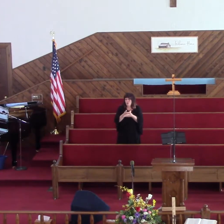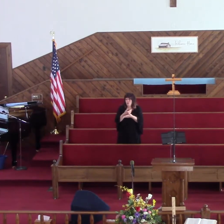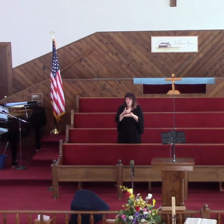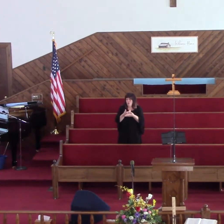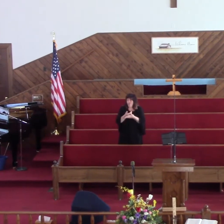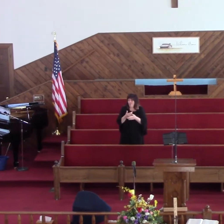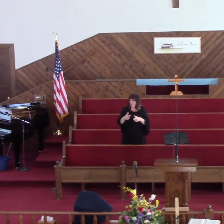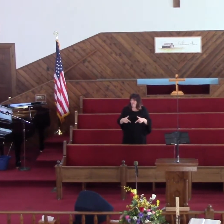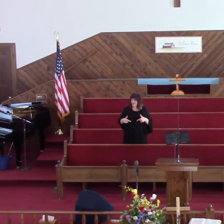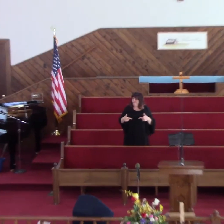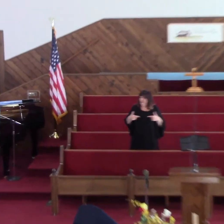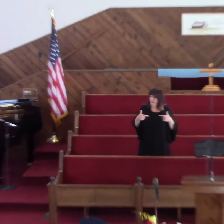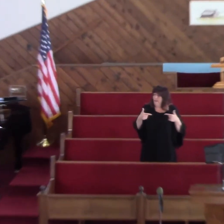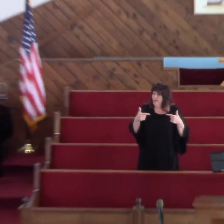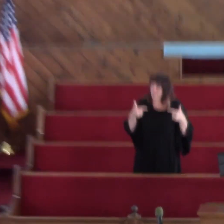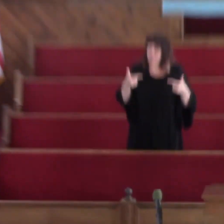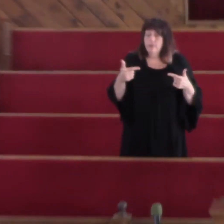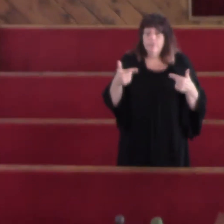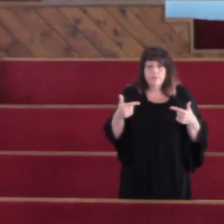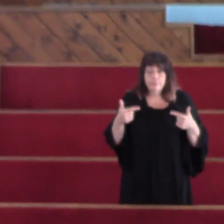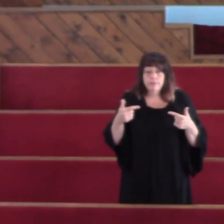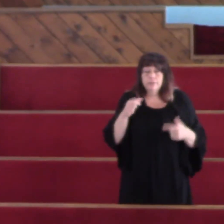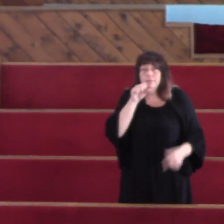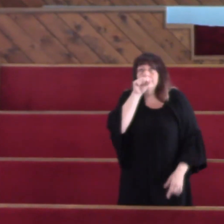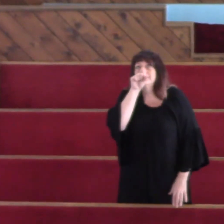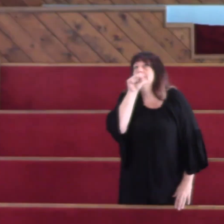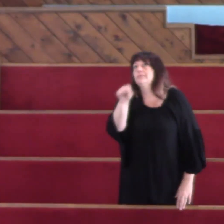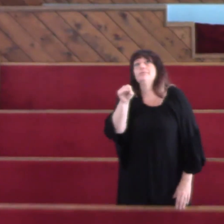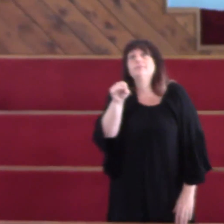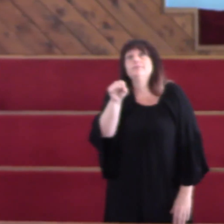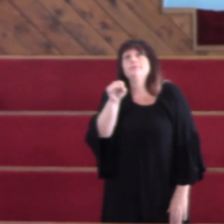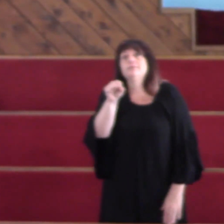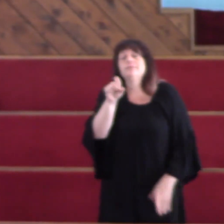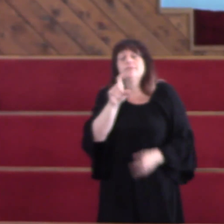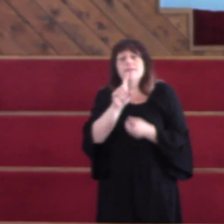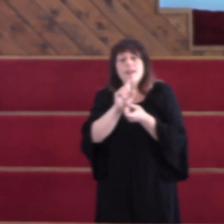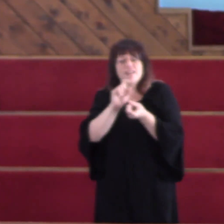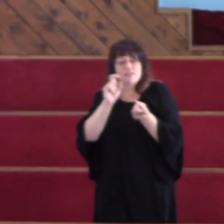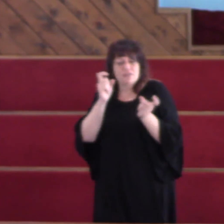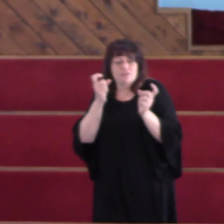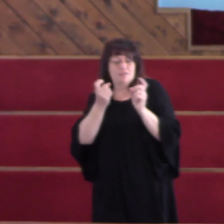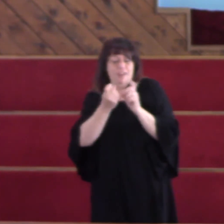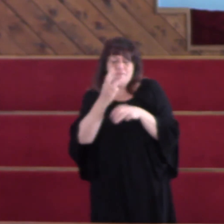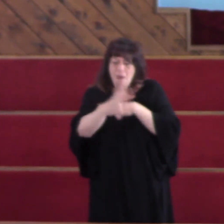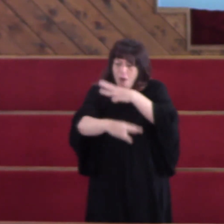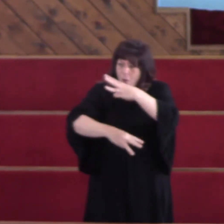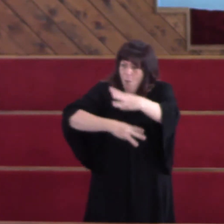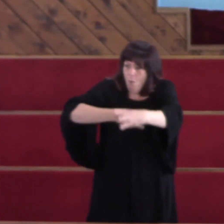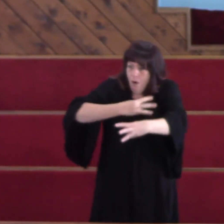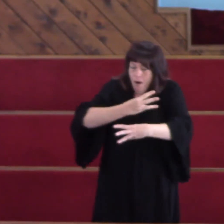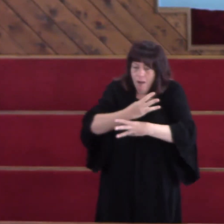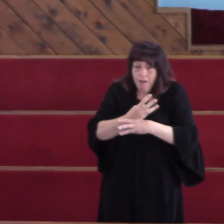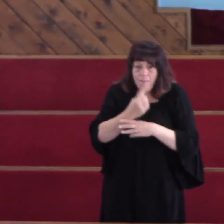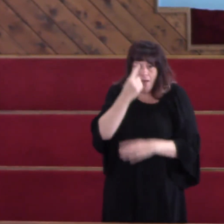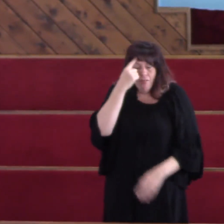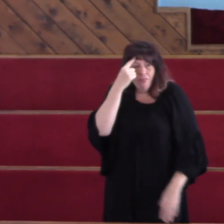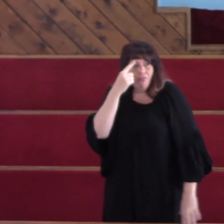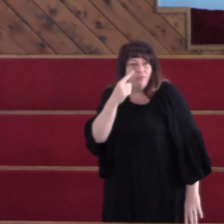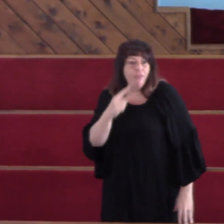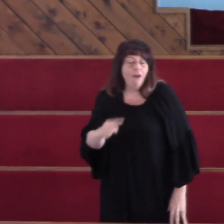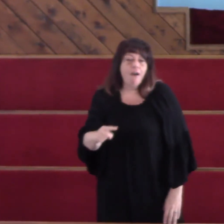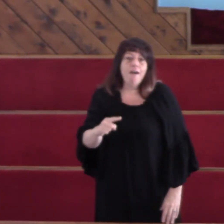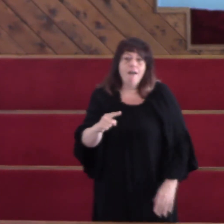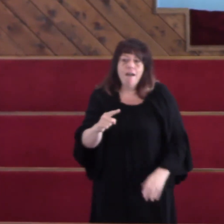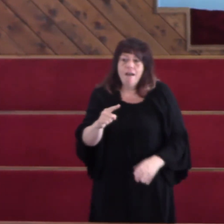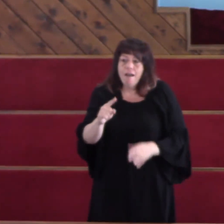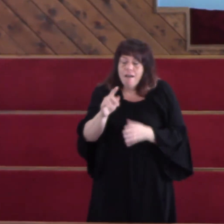brand new love It changed my direction, changed my direction